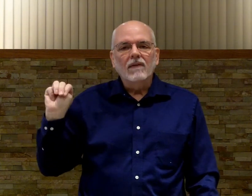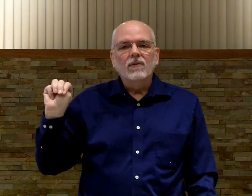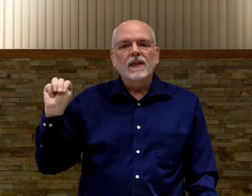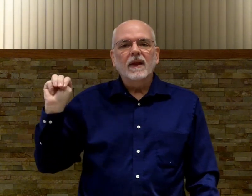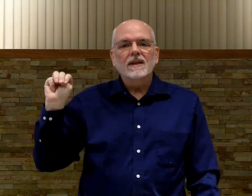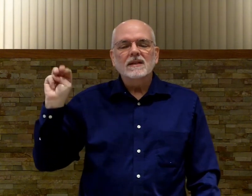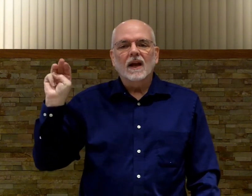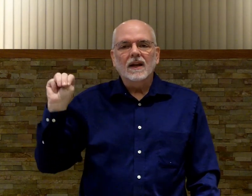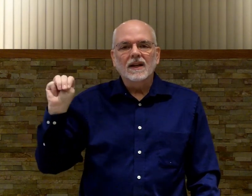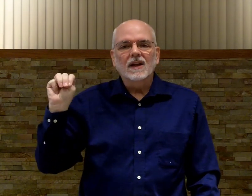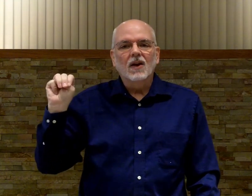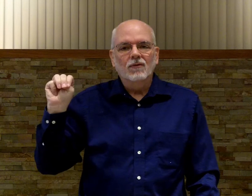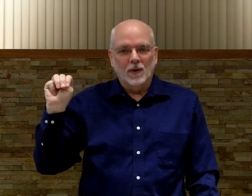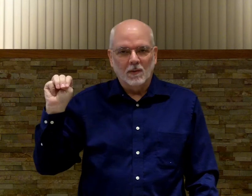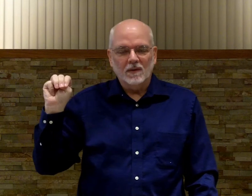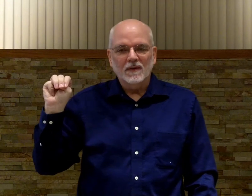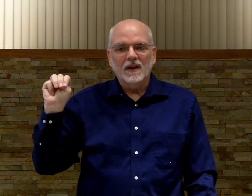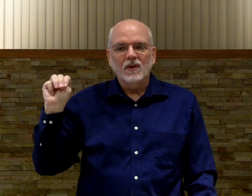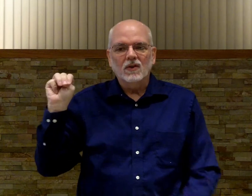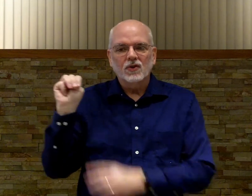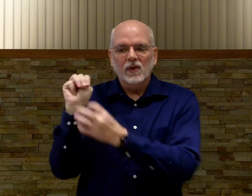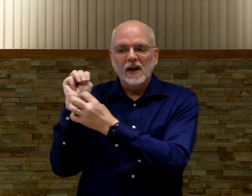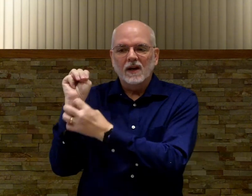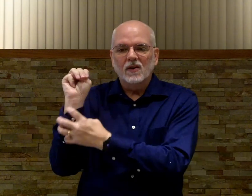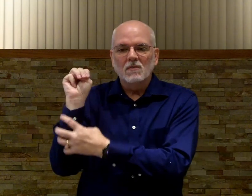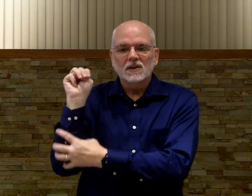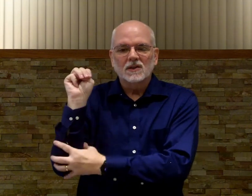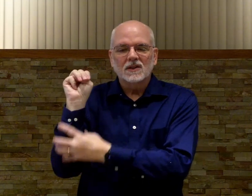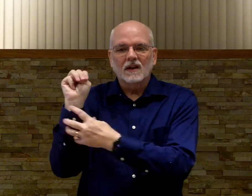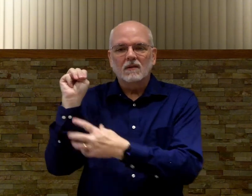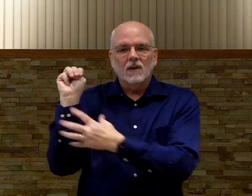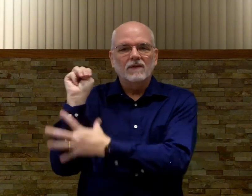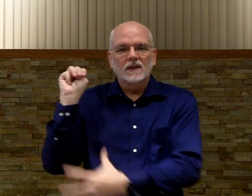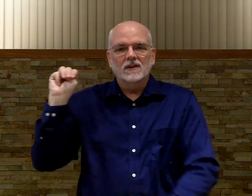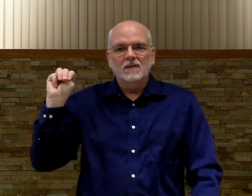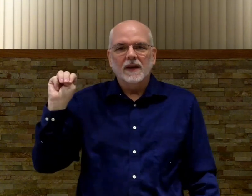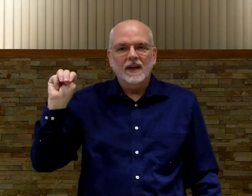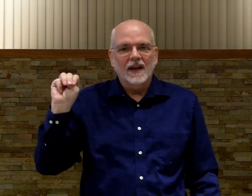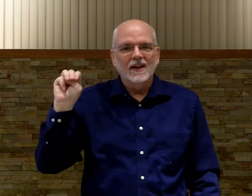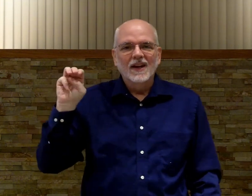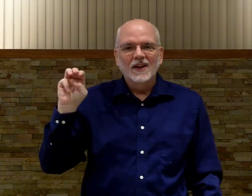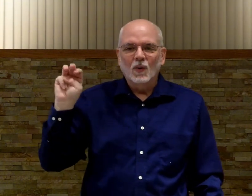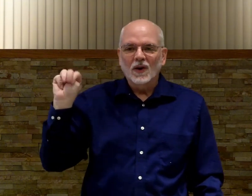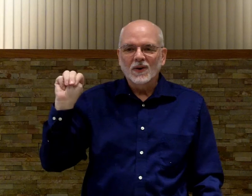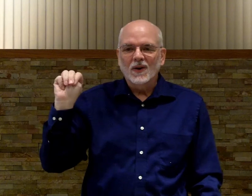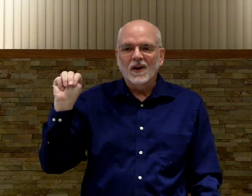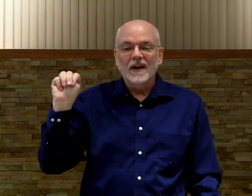Everything in signing is comfortable. If you're straining your muscles, your blood muscles are picking out, you're working too hard.